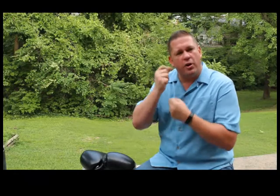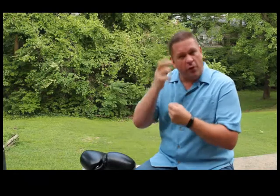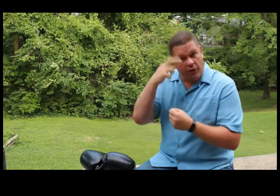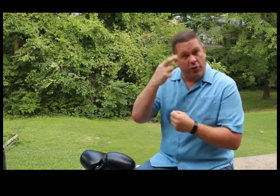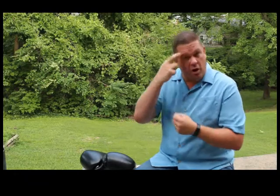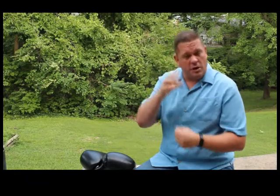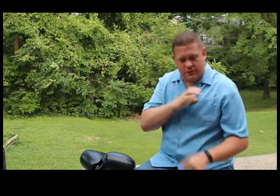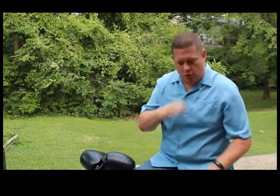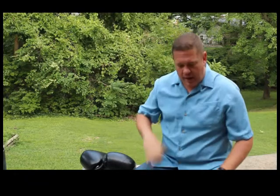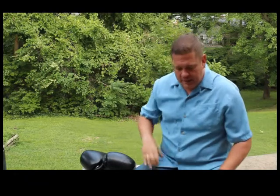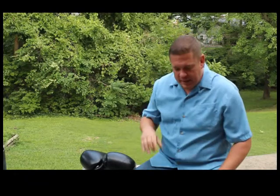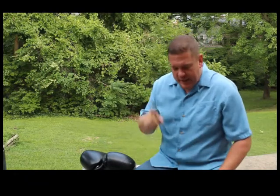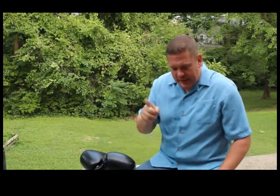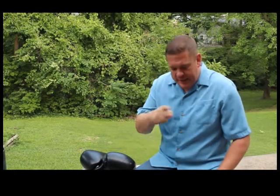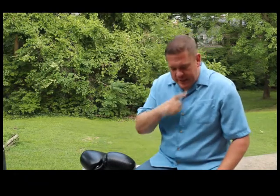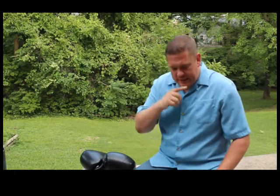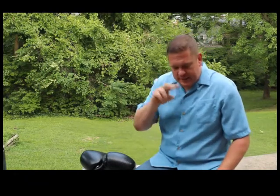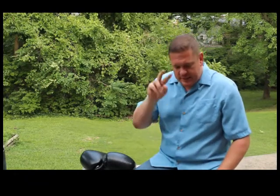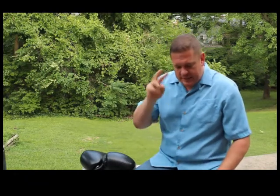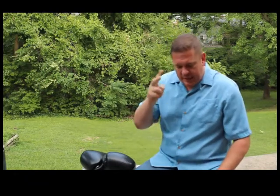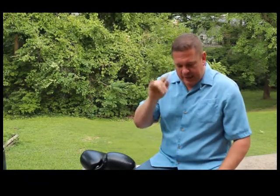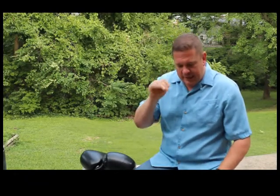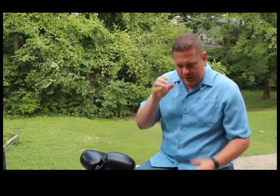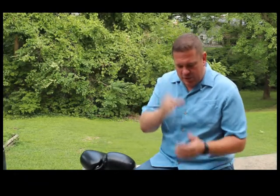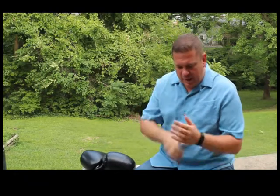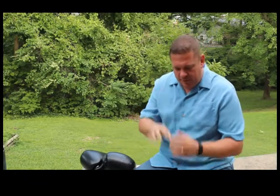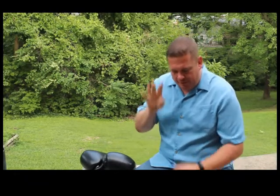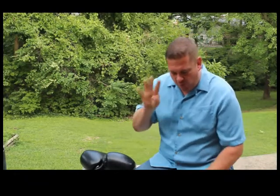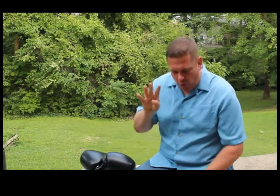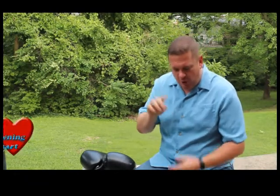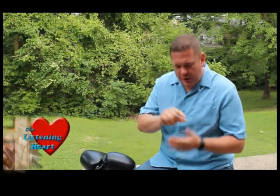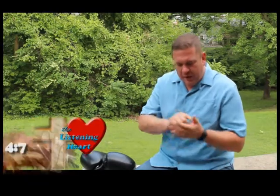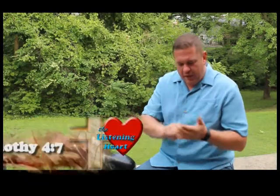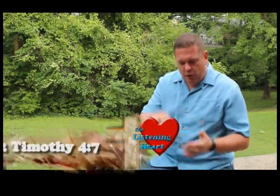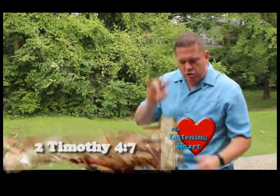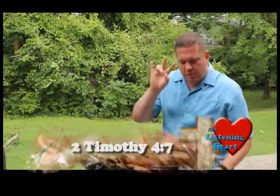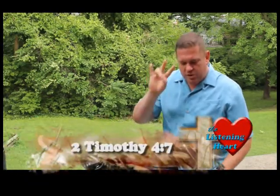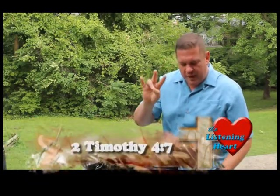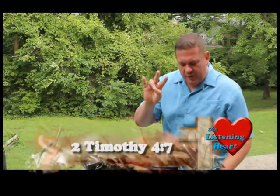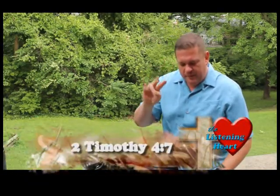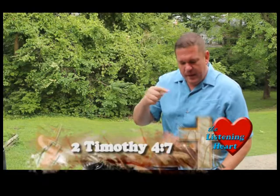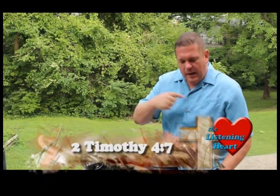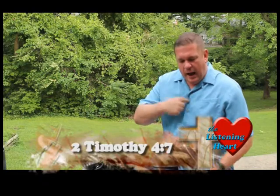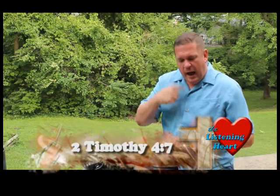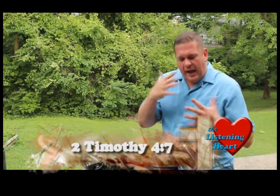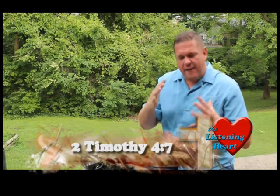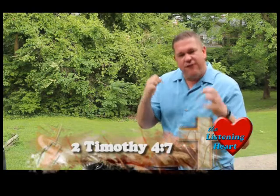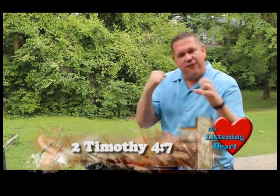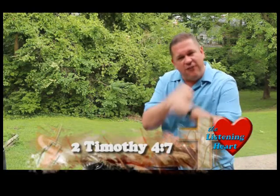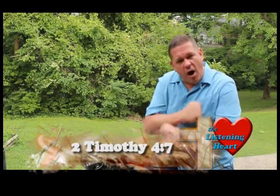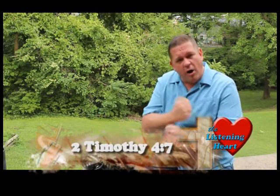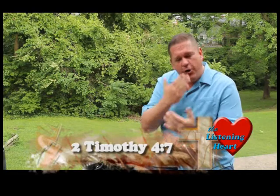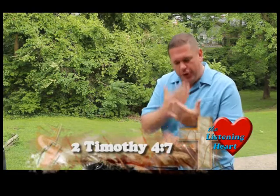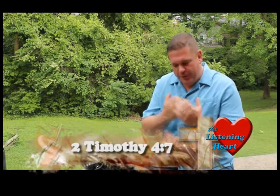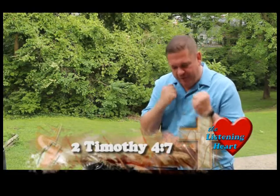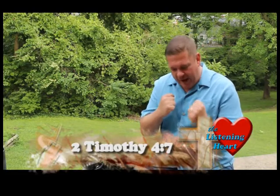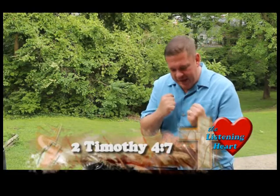cause of Christ, he says this in 2 Timothy chapter 4, verse number 7, I have fought a good fight.